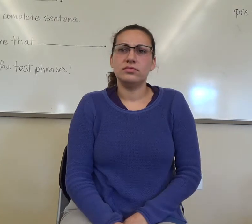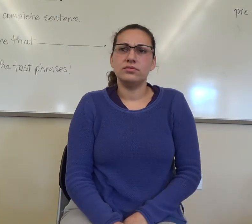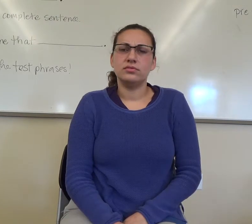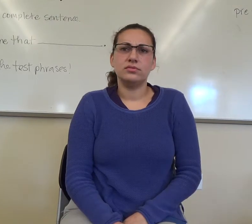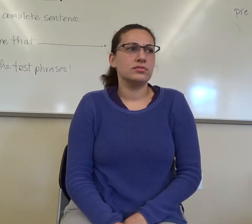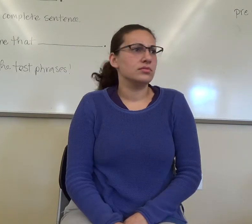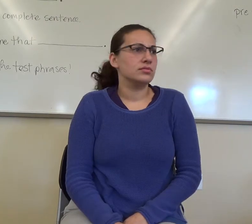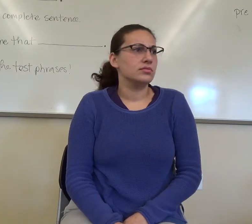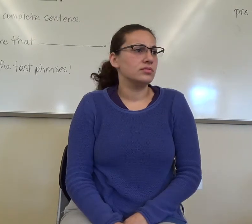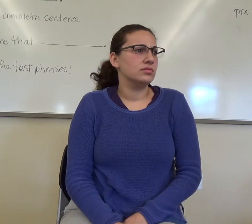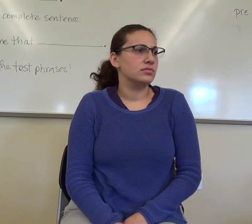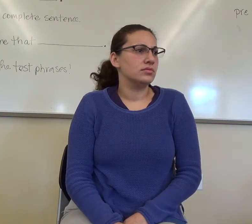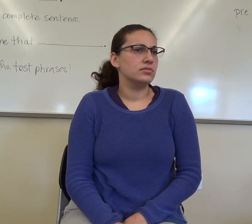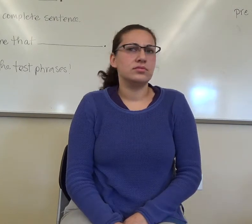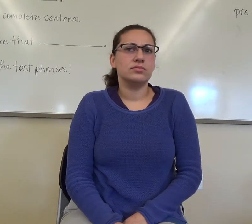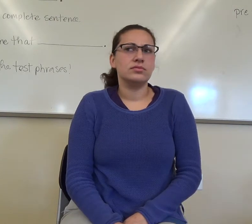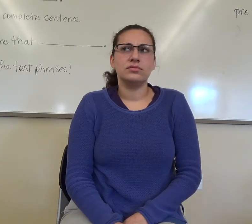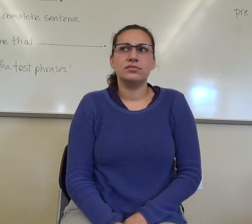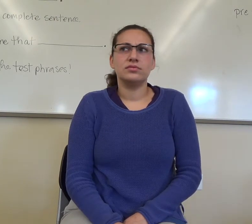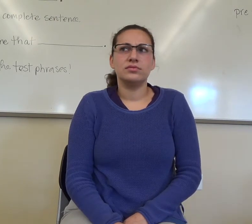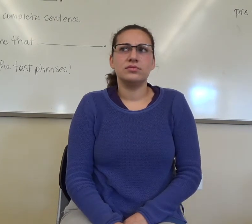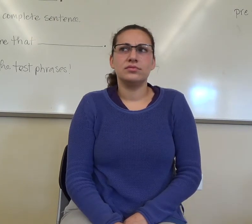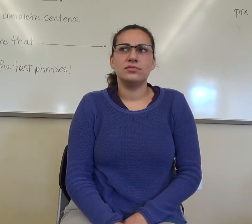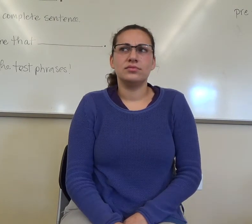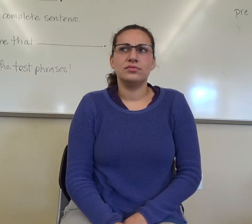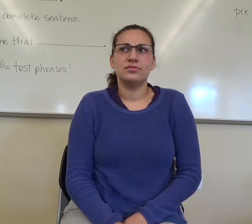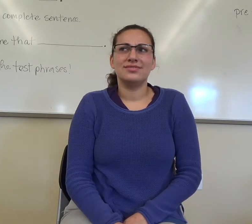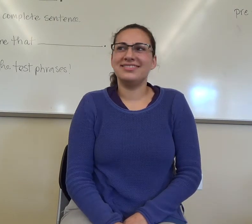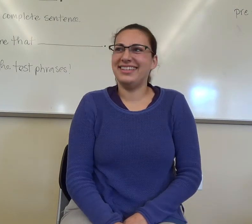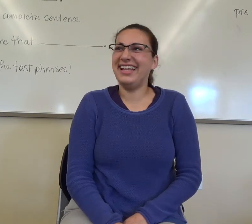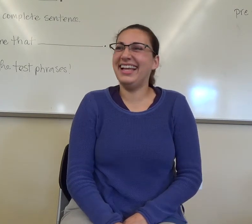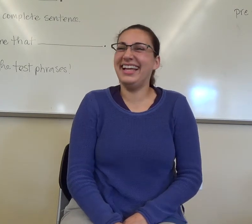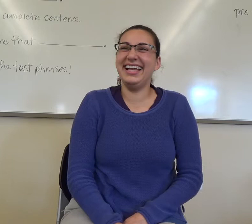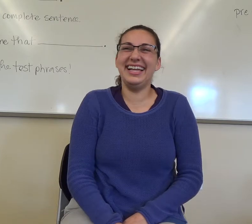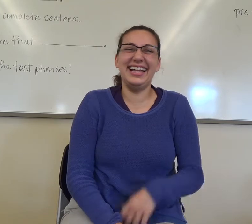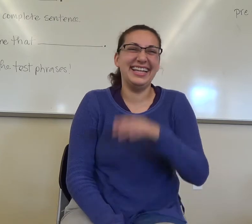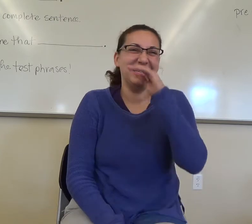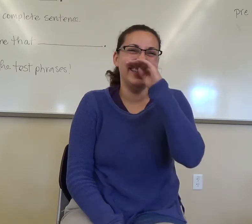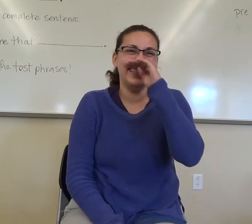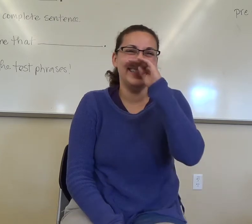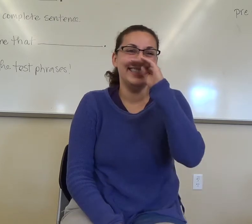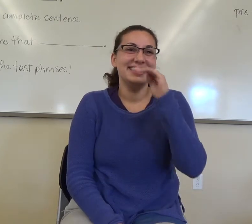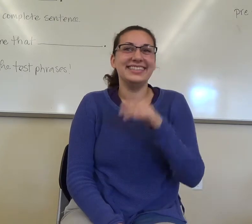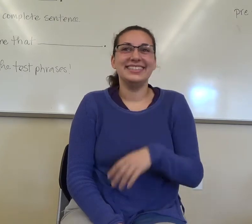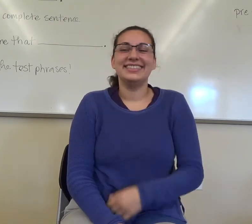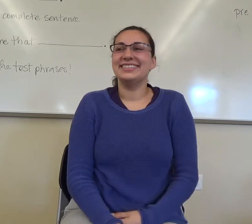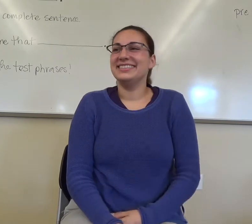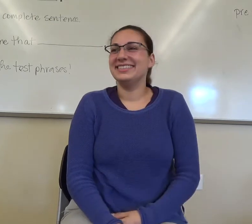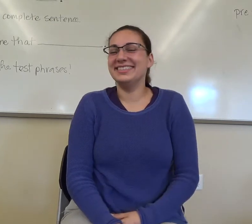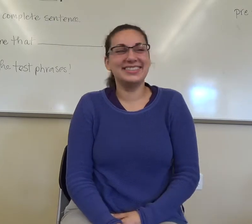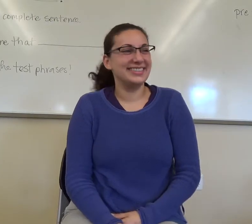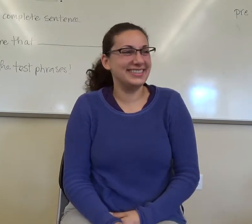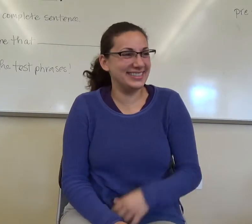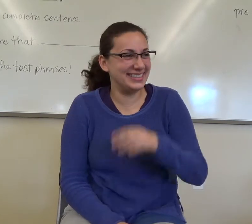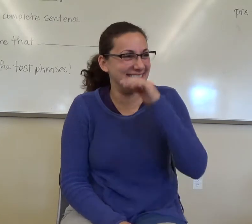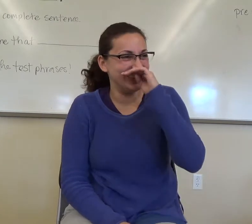There's a noise. Do you guys hear a noise? Yes. I'm getting a little over. It's my chin. getting a